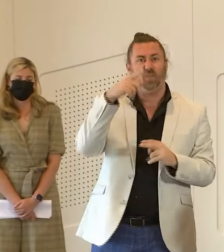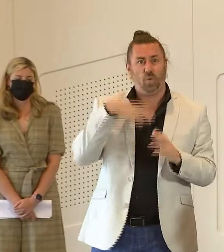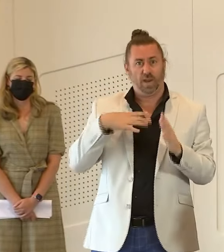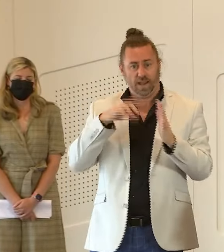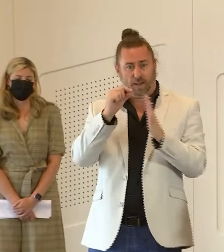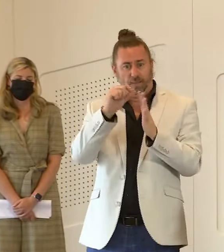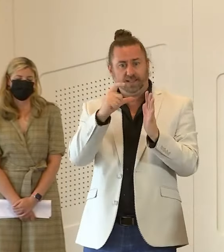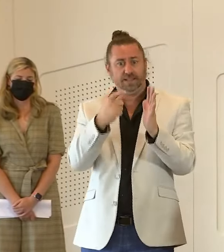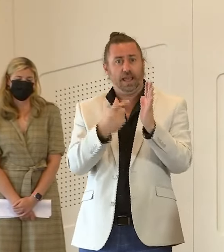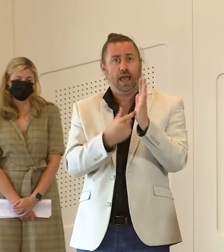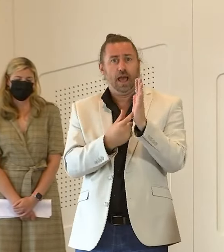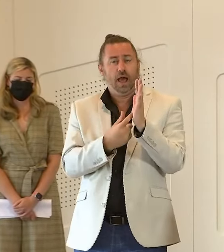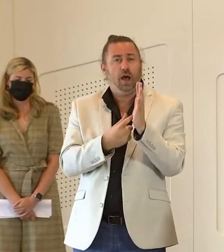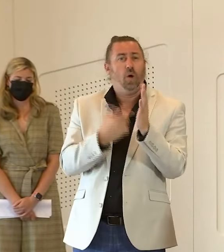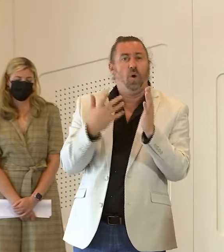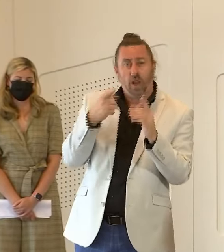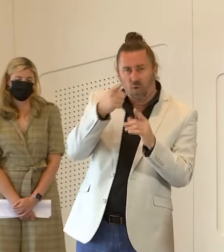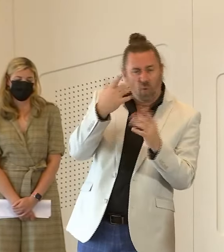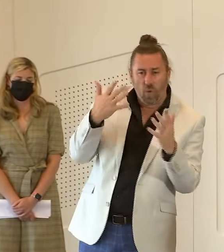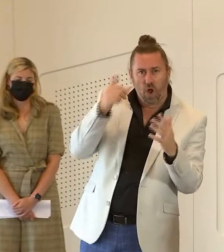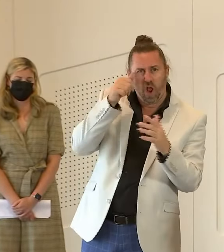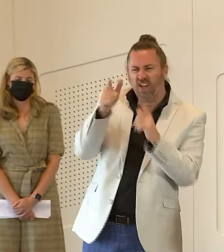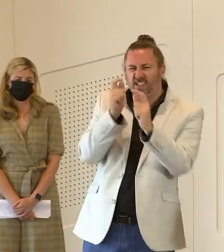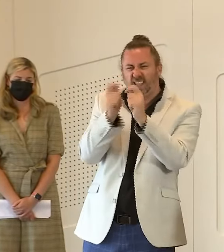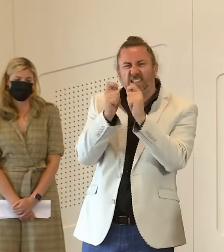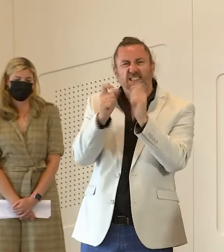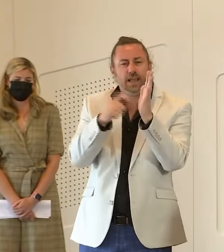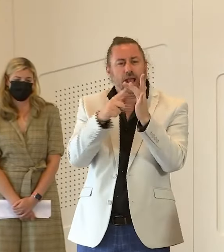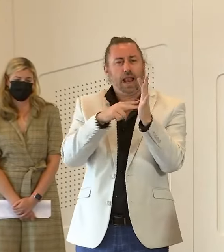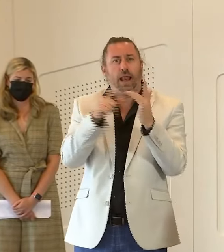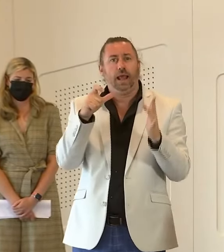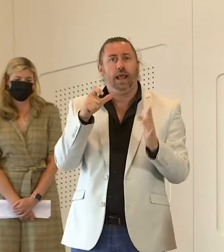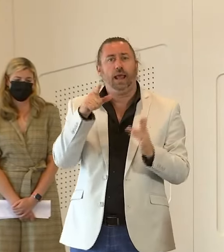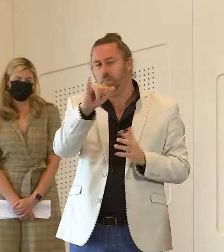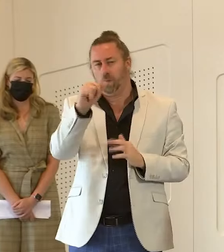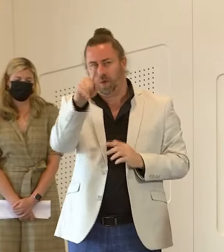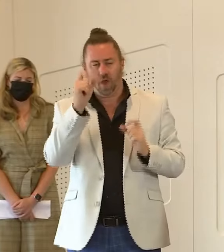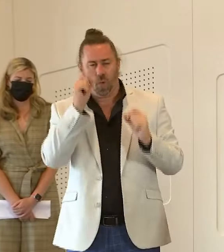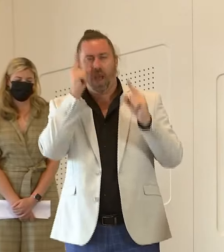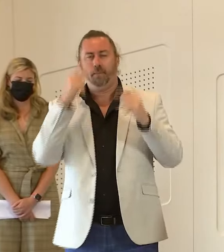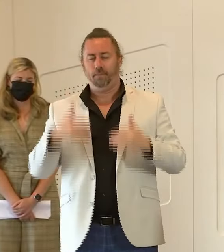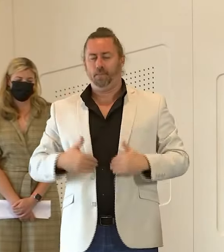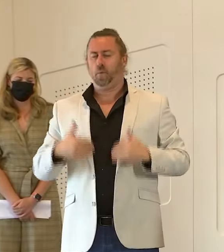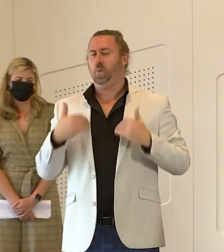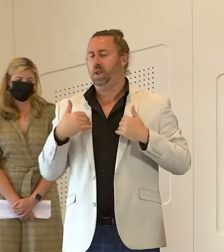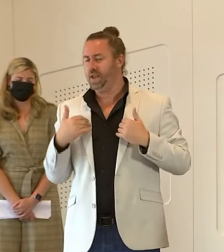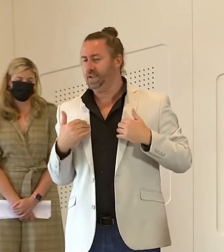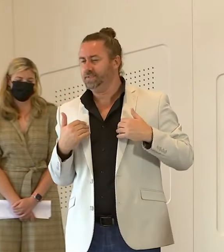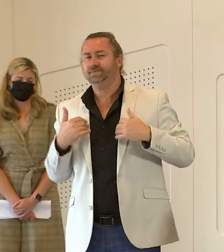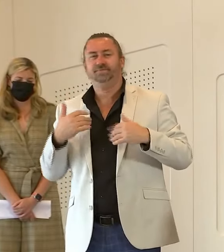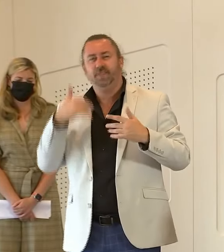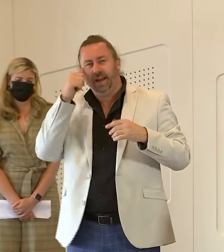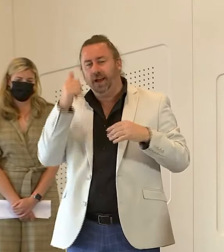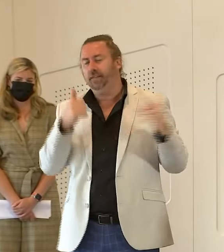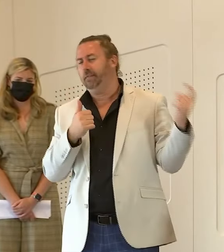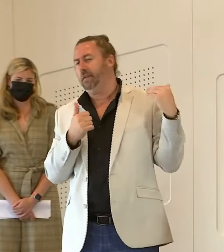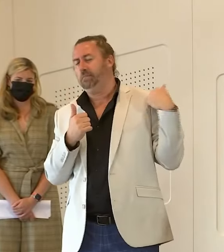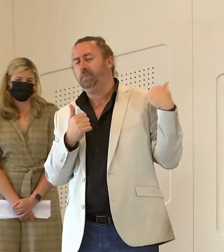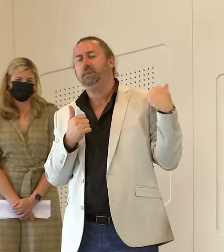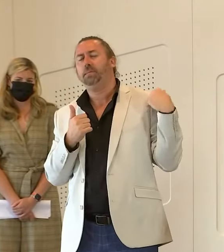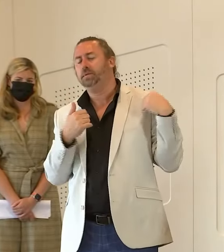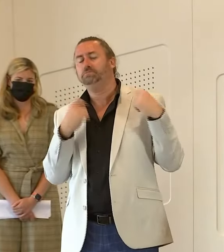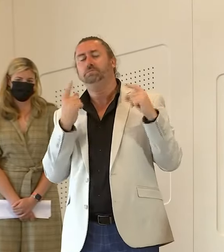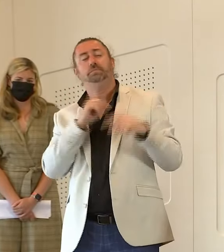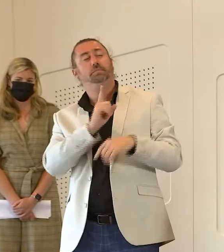clinics for any family who they might wake up in the morning and the child's come out and said i don't feel very well